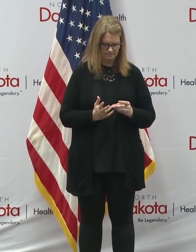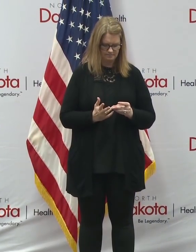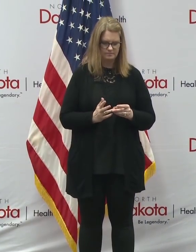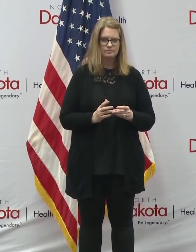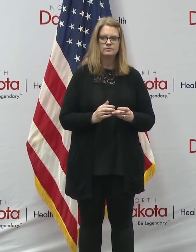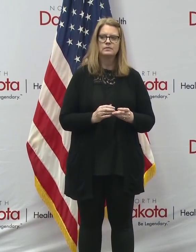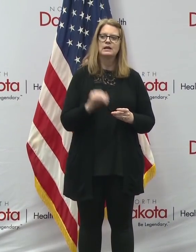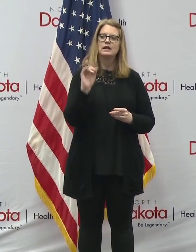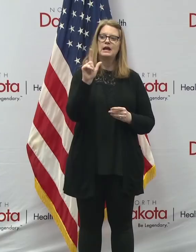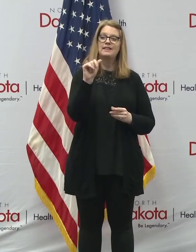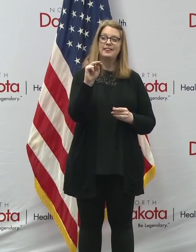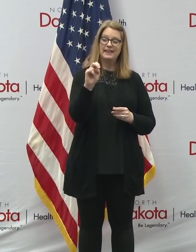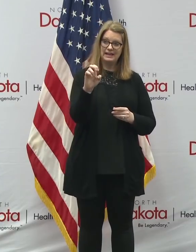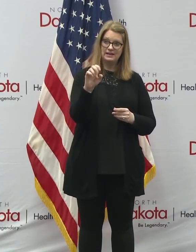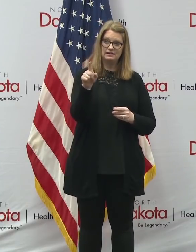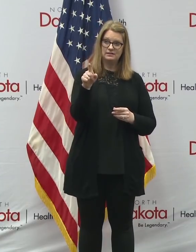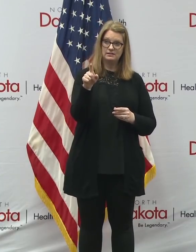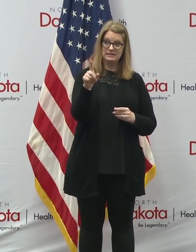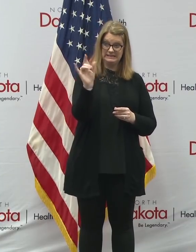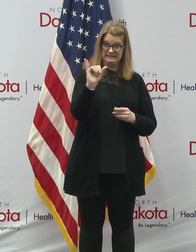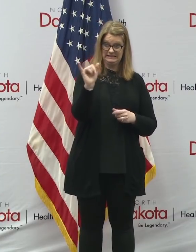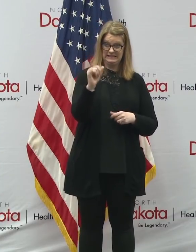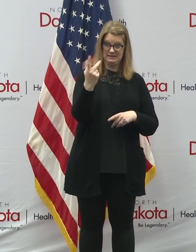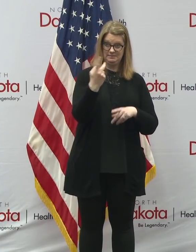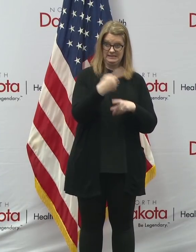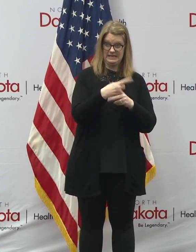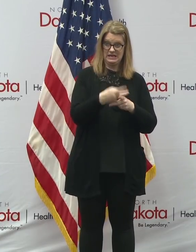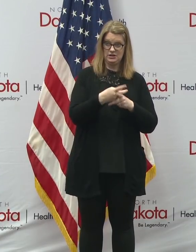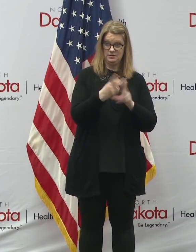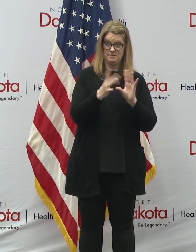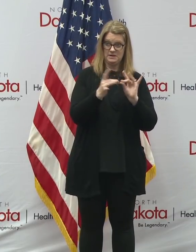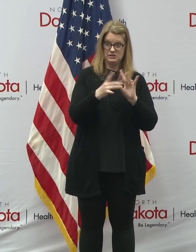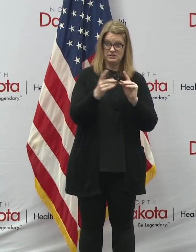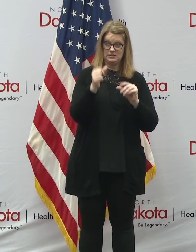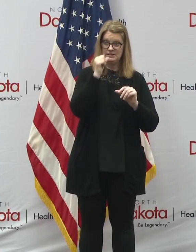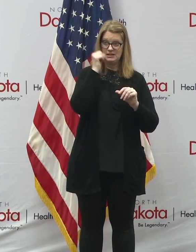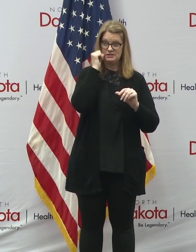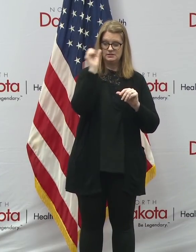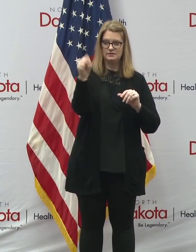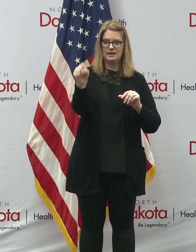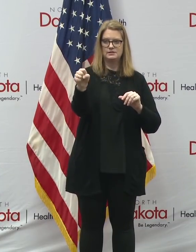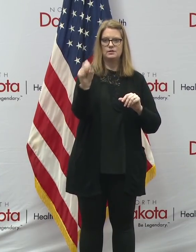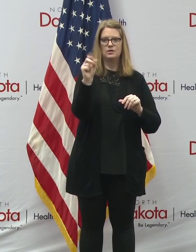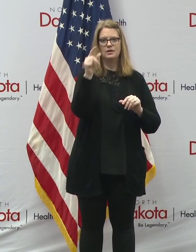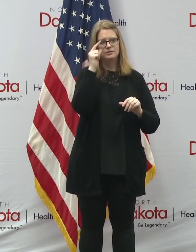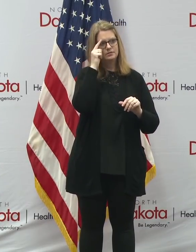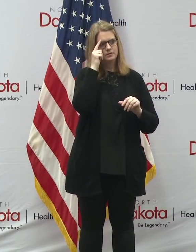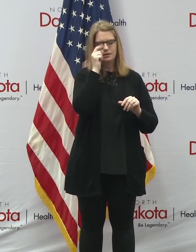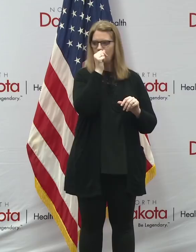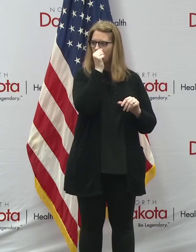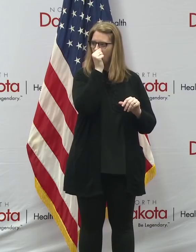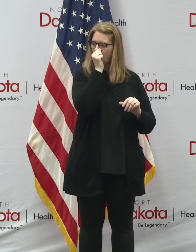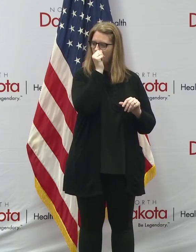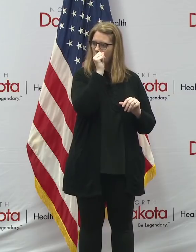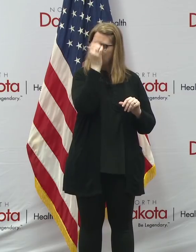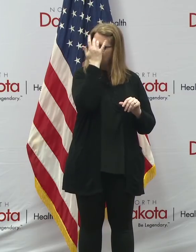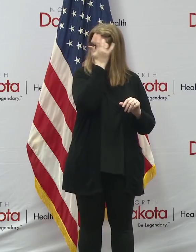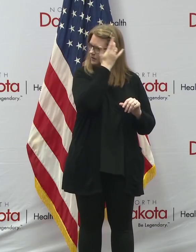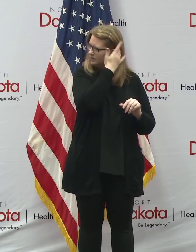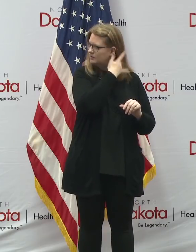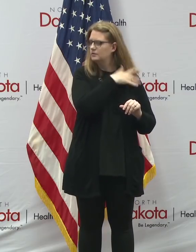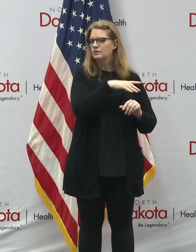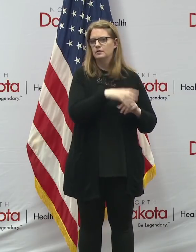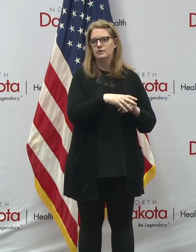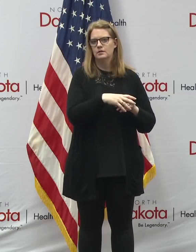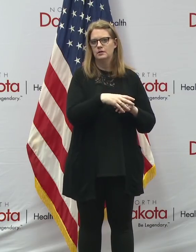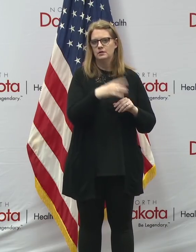And Lane, related to that, is that the same daycare that you mentioned in a question earlier this week? Okay. I would say on that one, I do know that